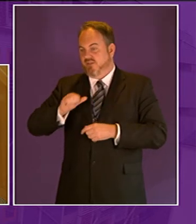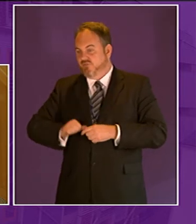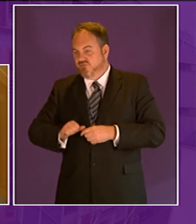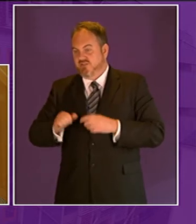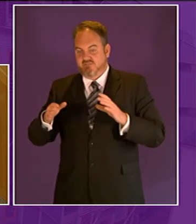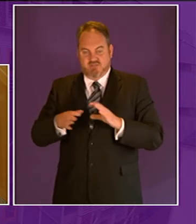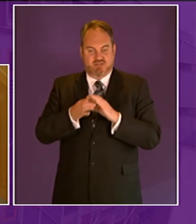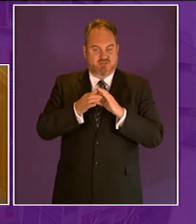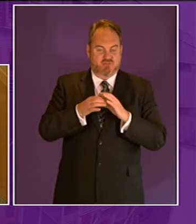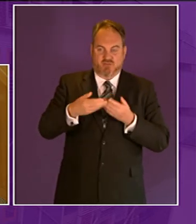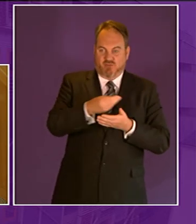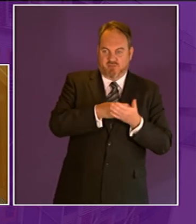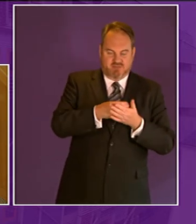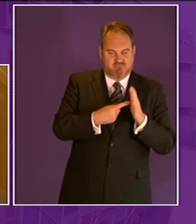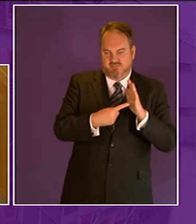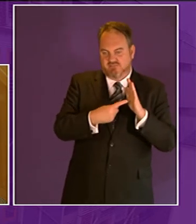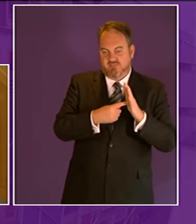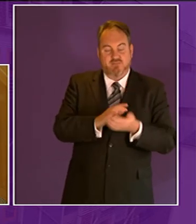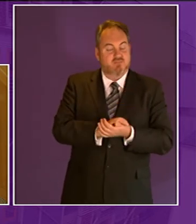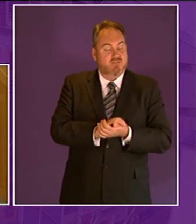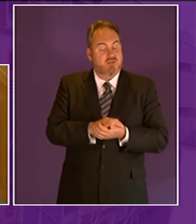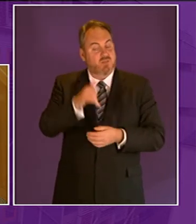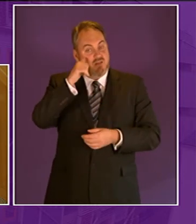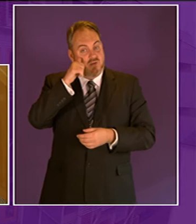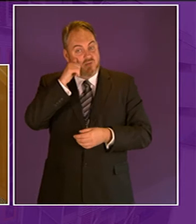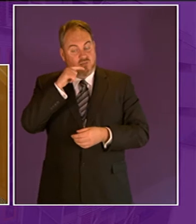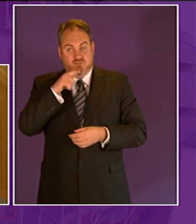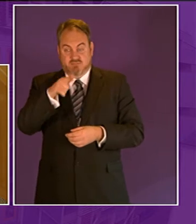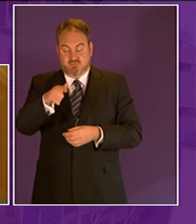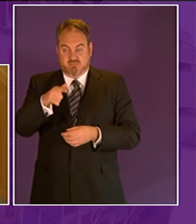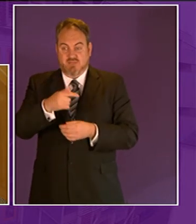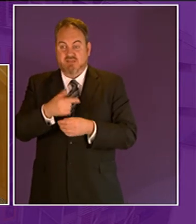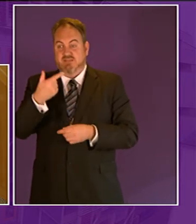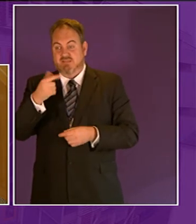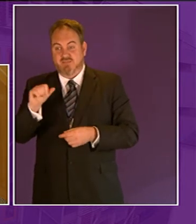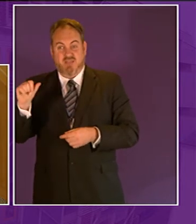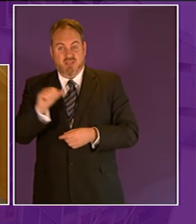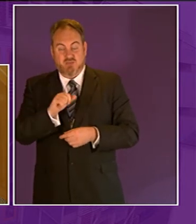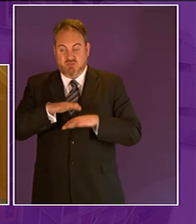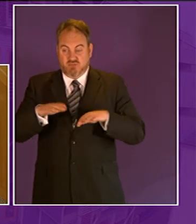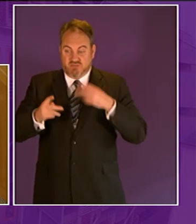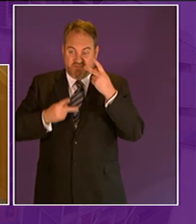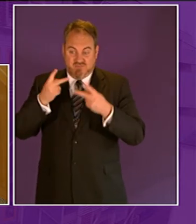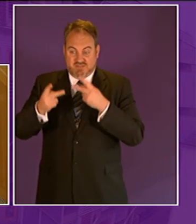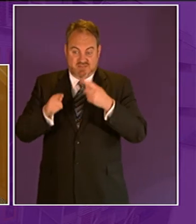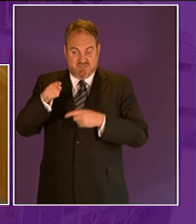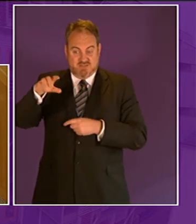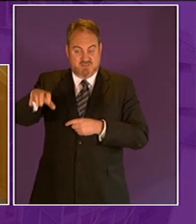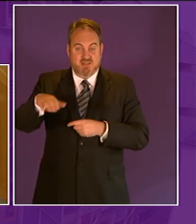crafters castle is visited by over 7 000 children a year a huge increase on 35 years ago but it is important that we acknowledge